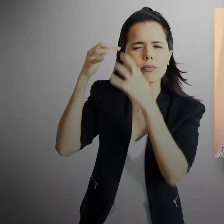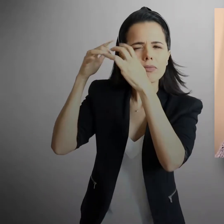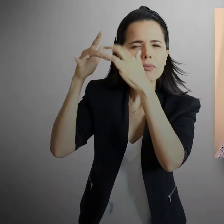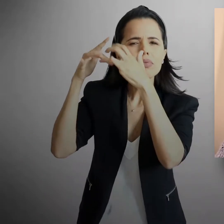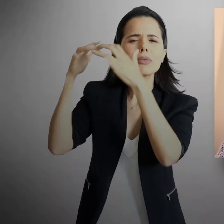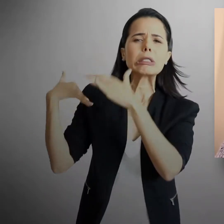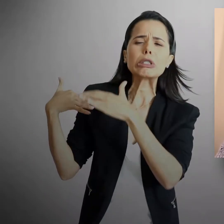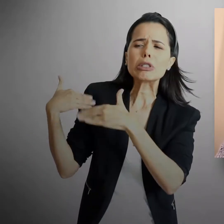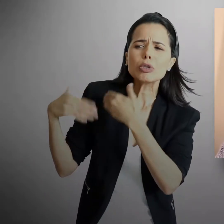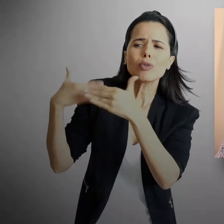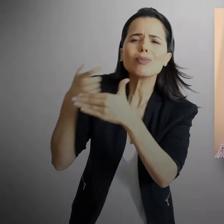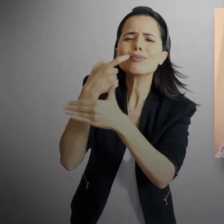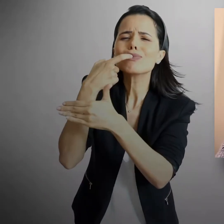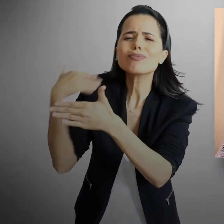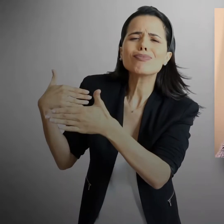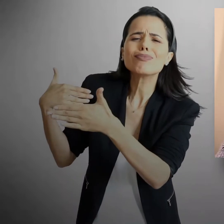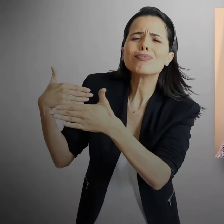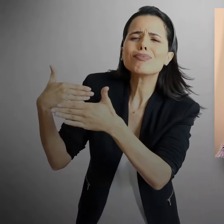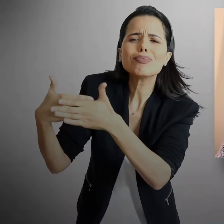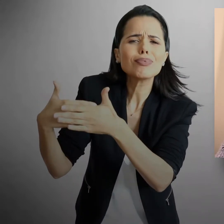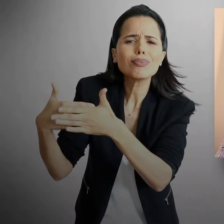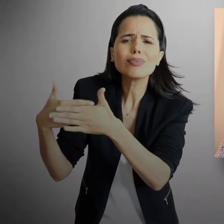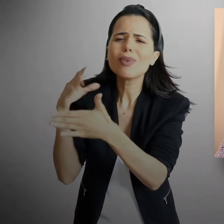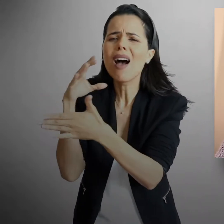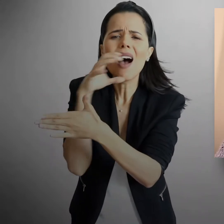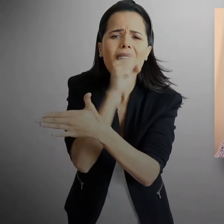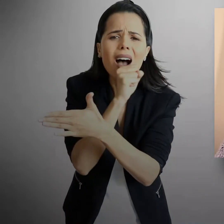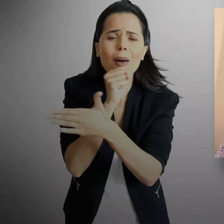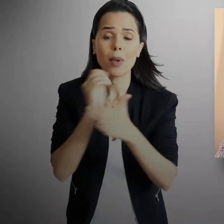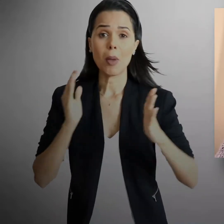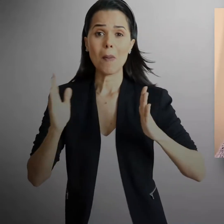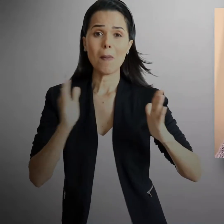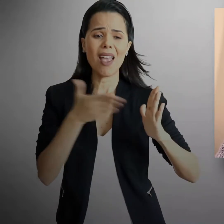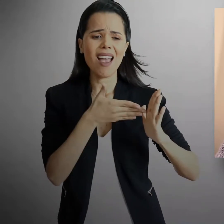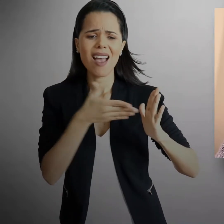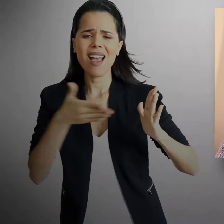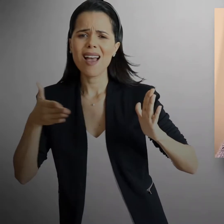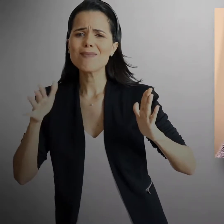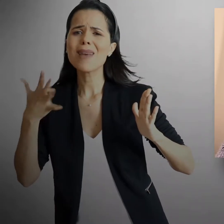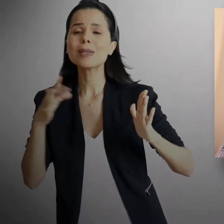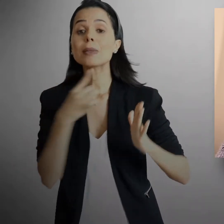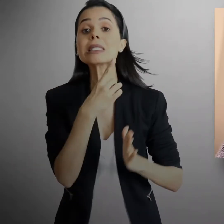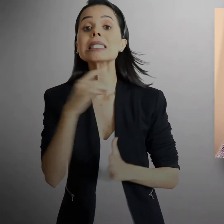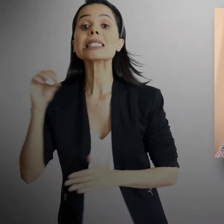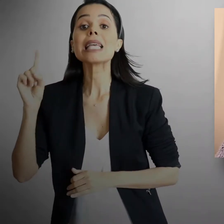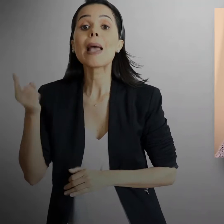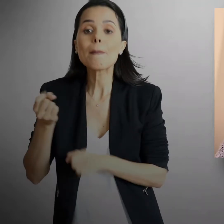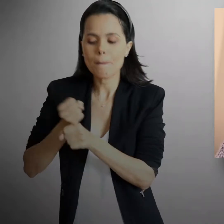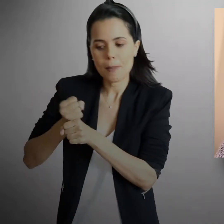sapiens, cognitively modern Homo sapiens, developed quite recently in evolutionary time, and maybe